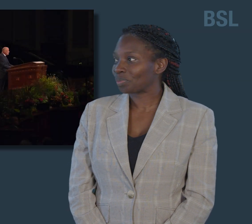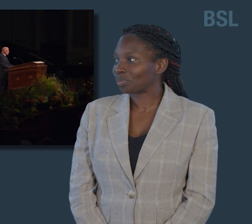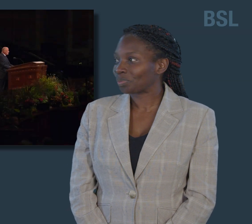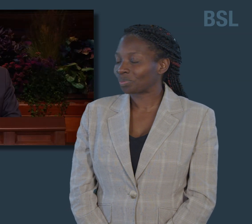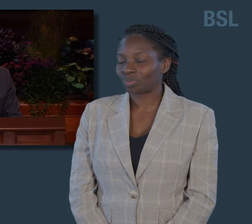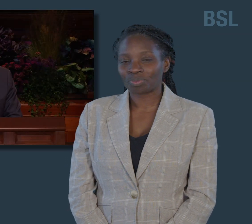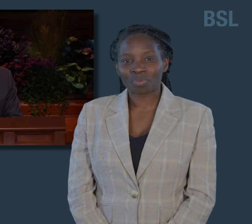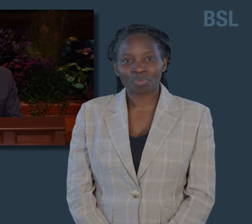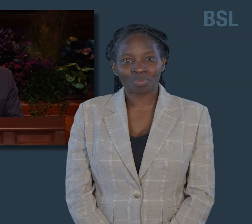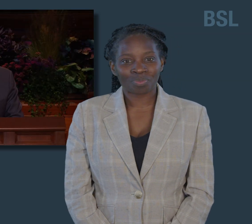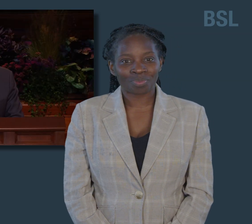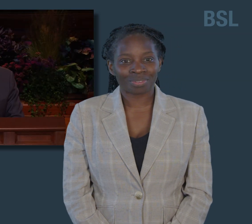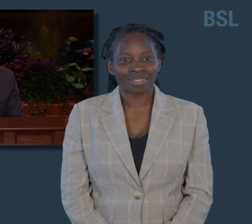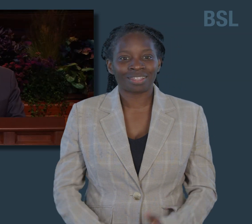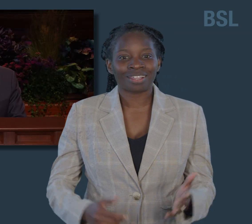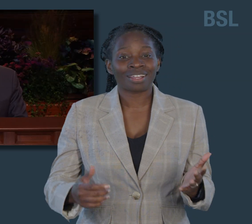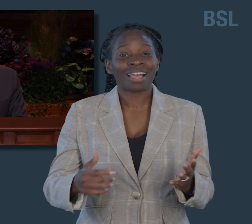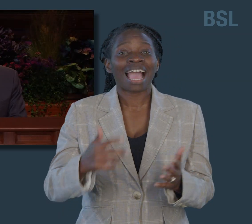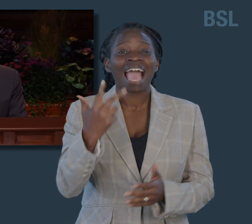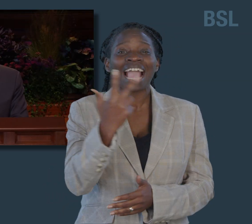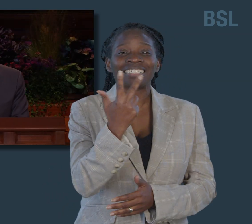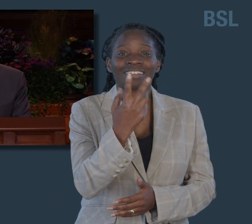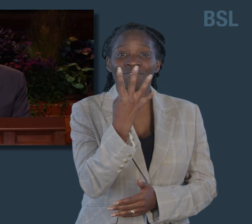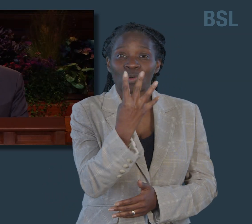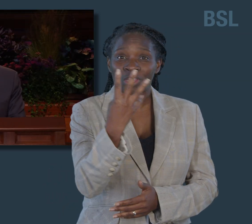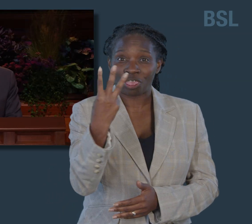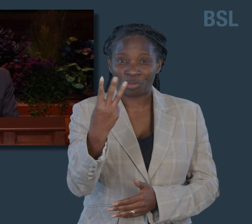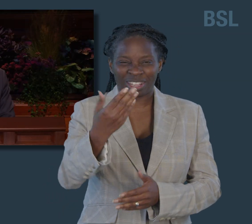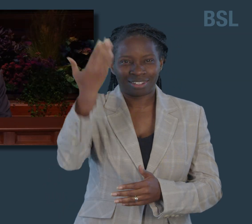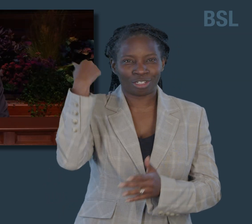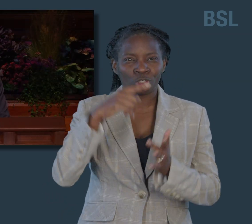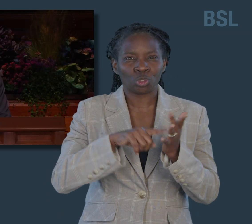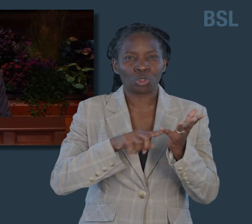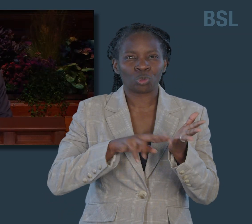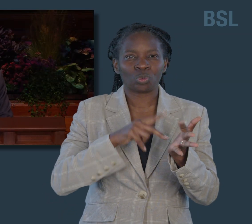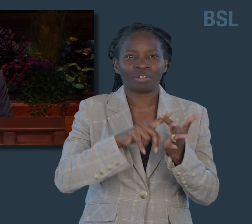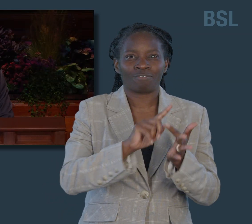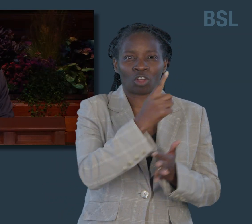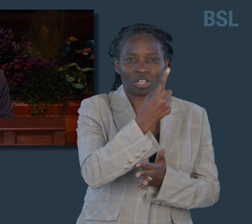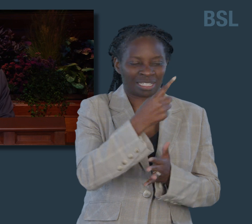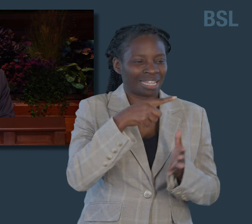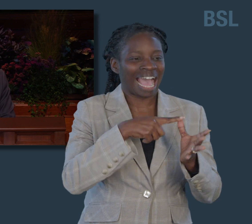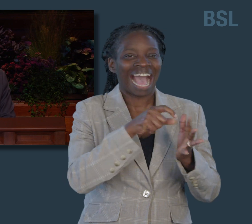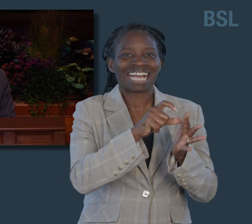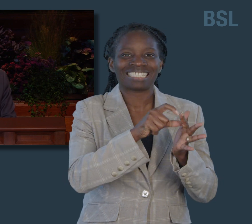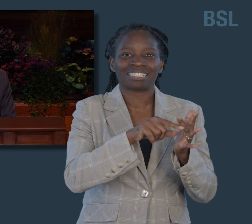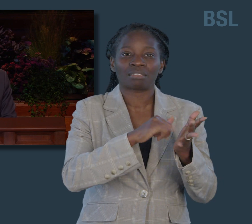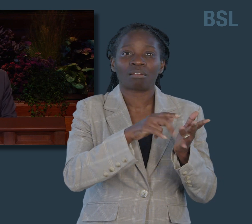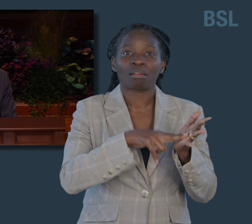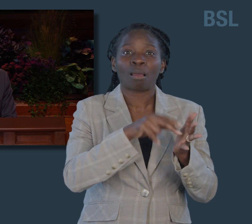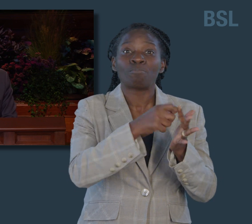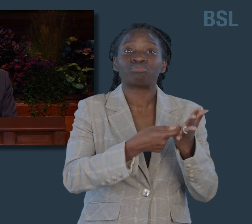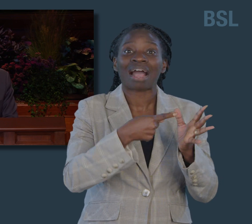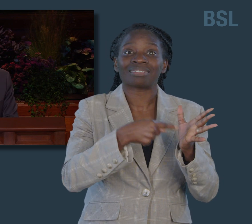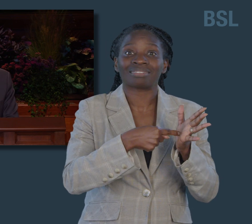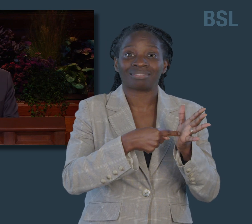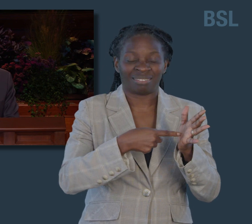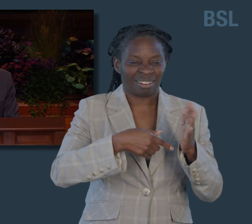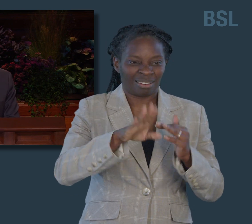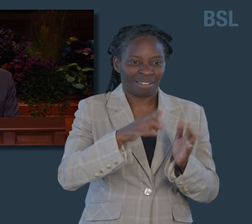On June 1st of 1843, Addison Pratt left Nauvoo, Illinois to preach the gospel in